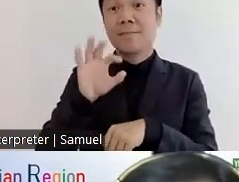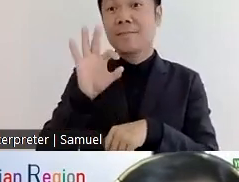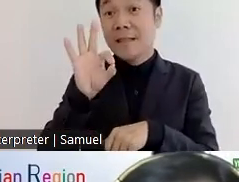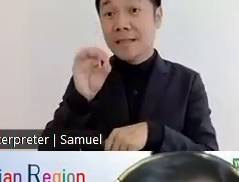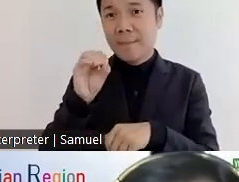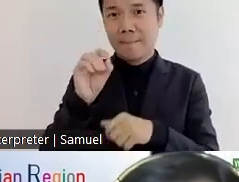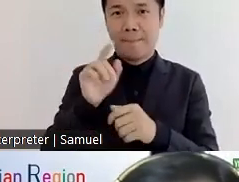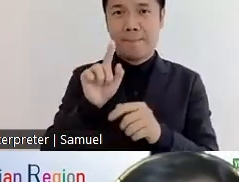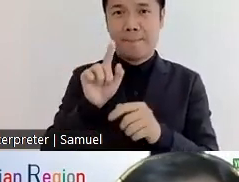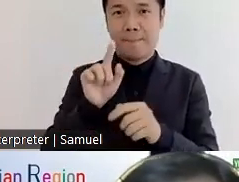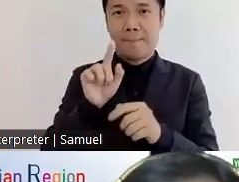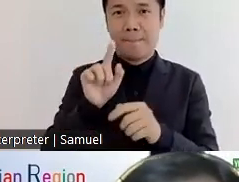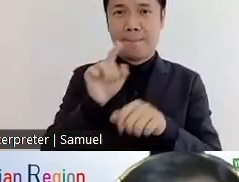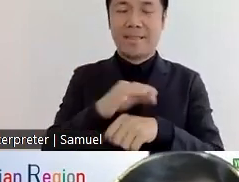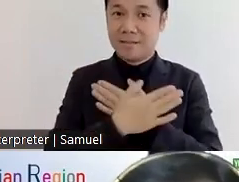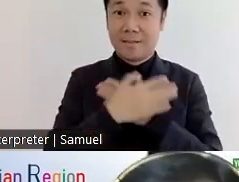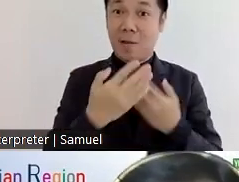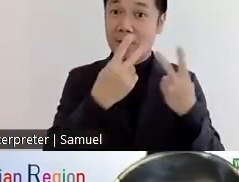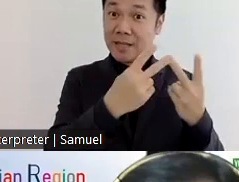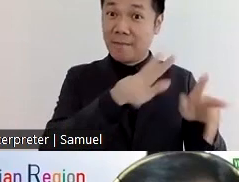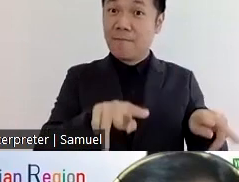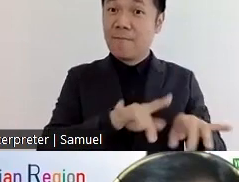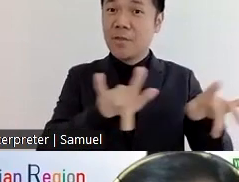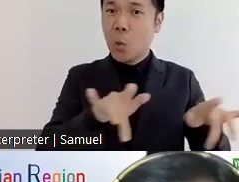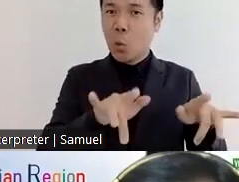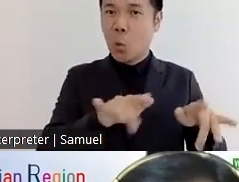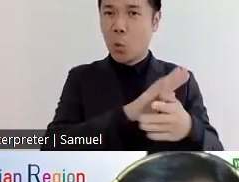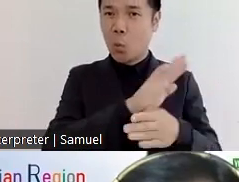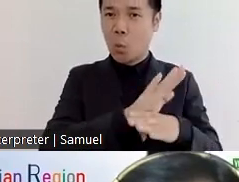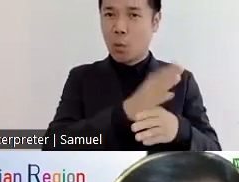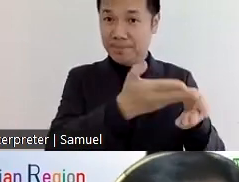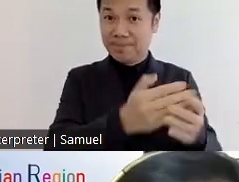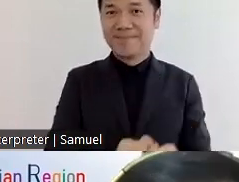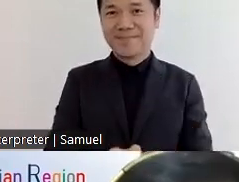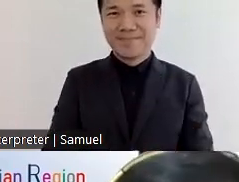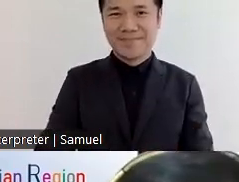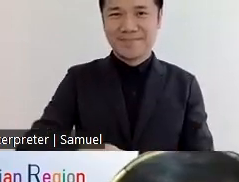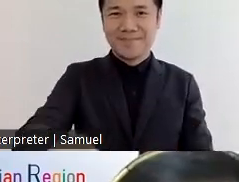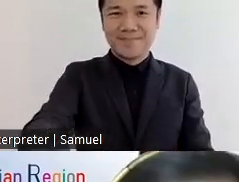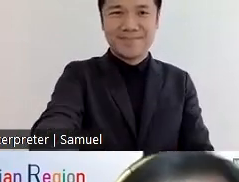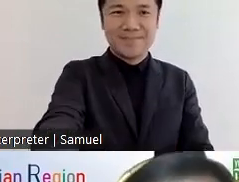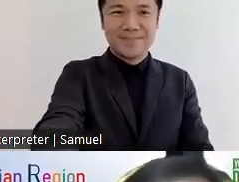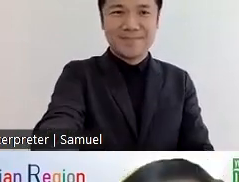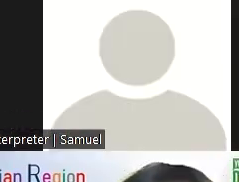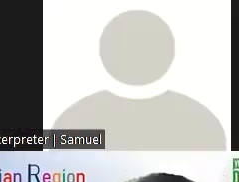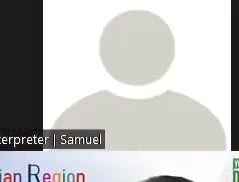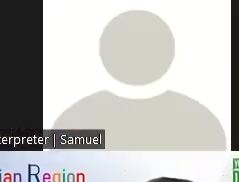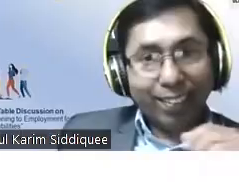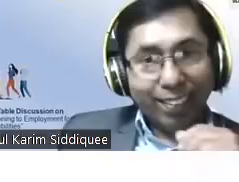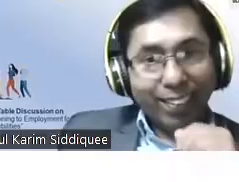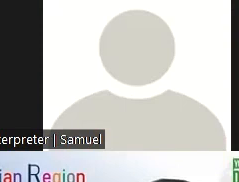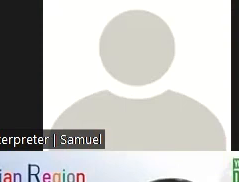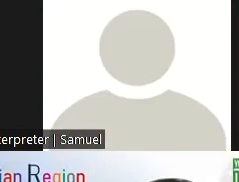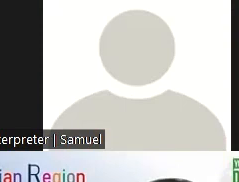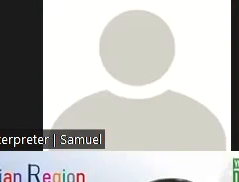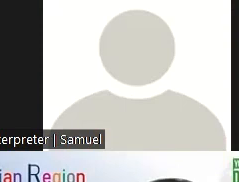action six action the effects of climate